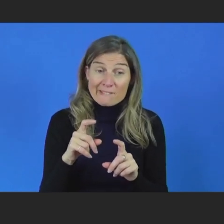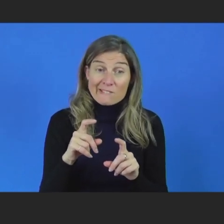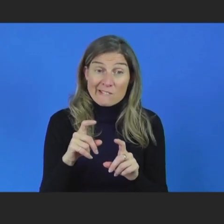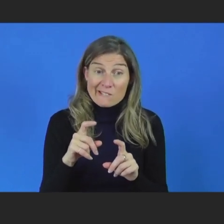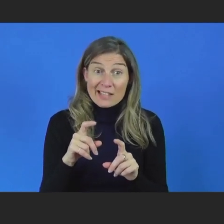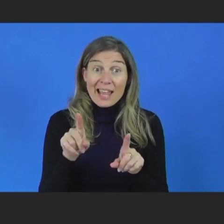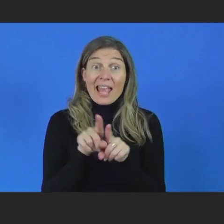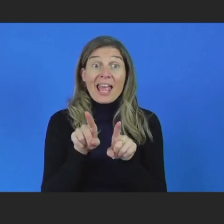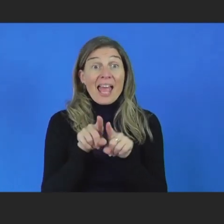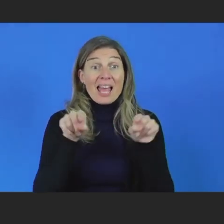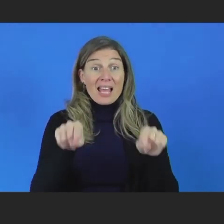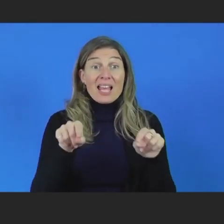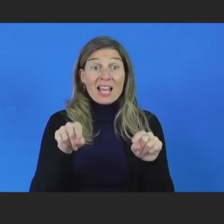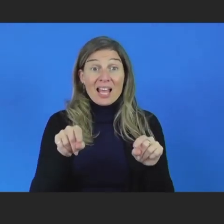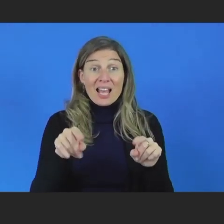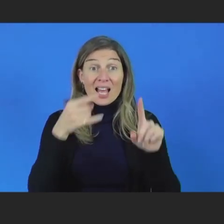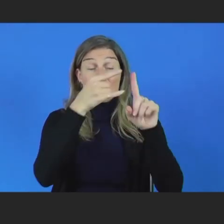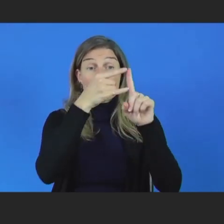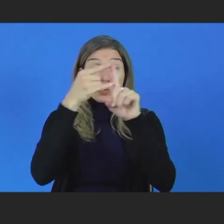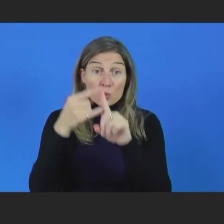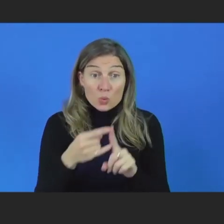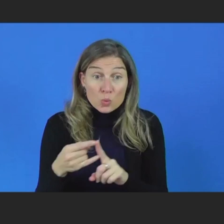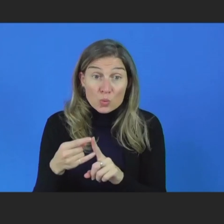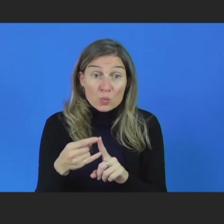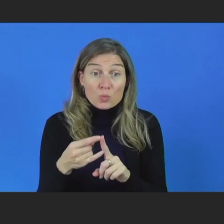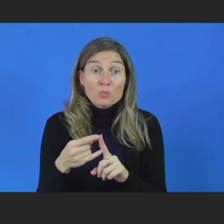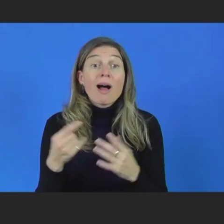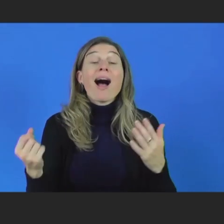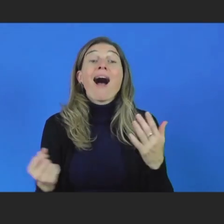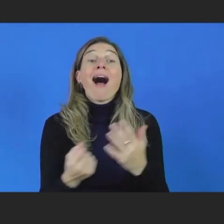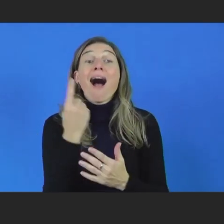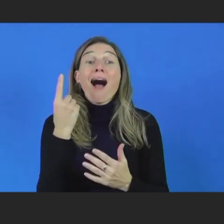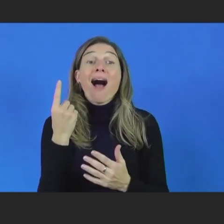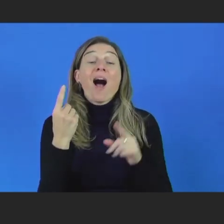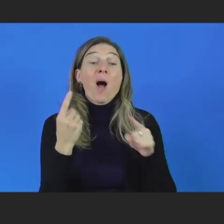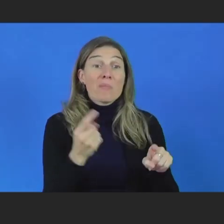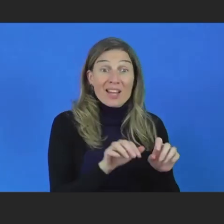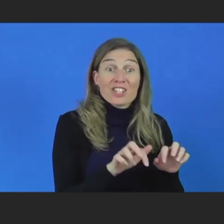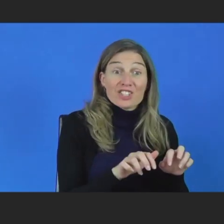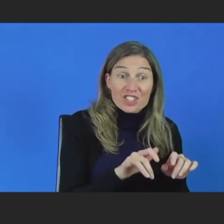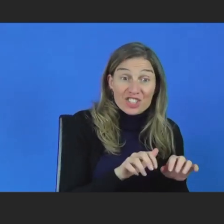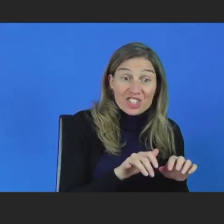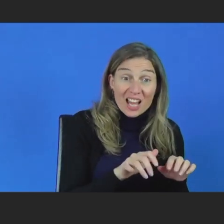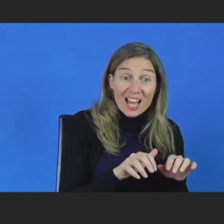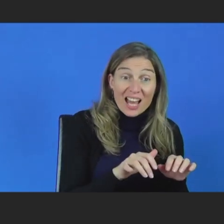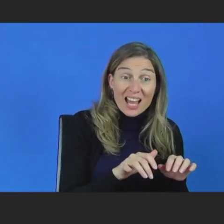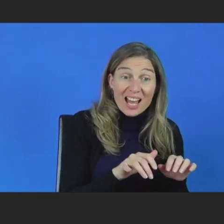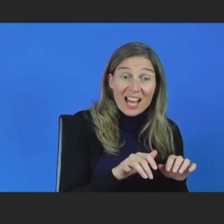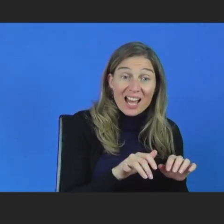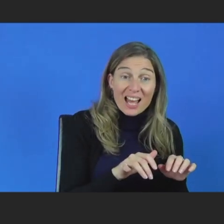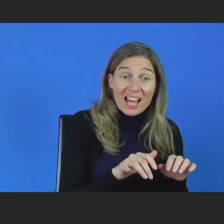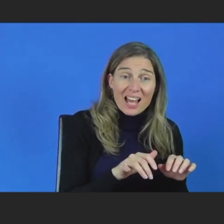Zoom, is that they type it in the chat and sometimes organizations say, well, the chat is unofficial.